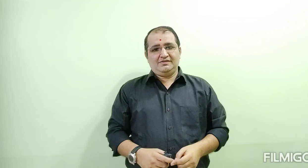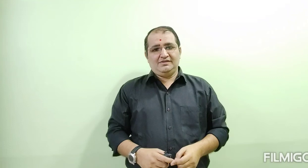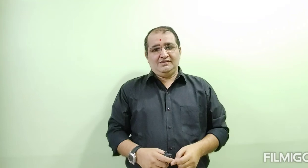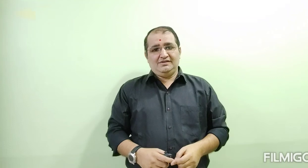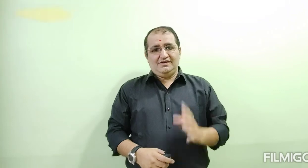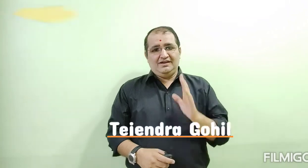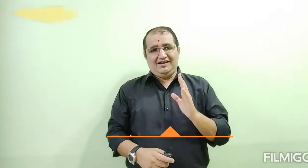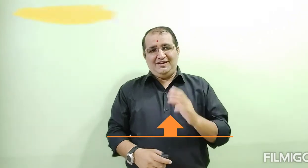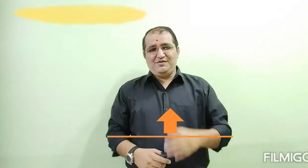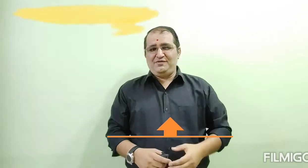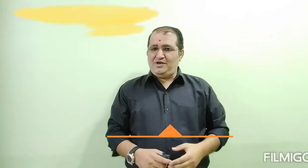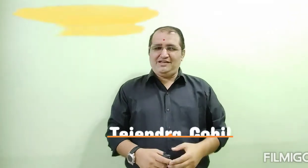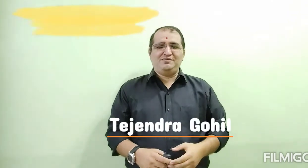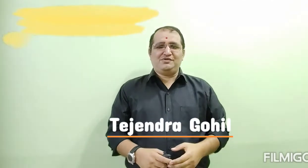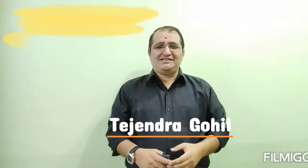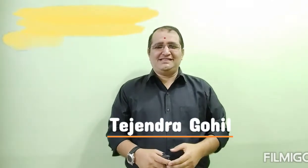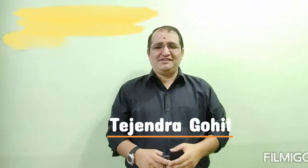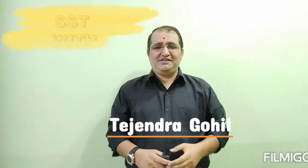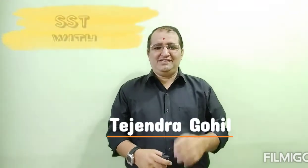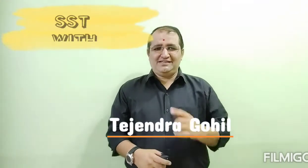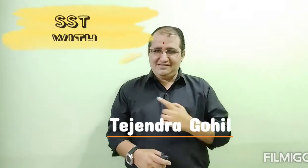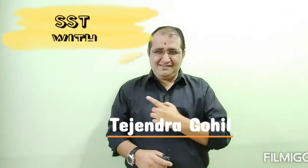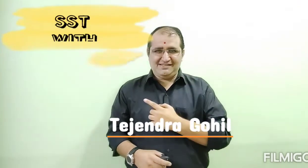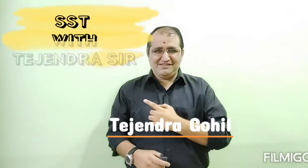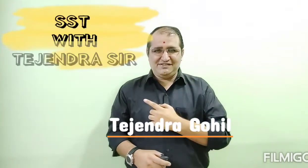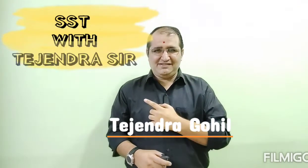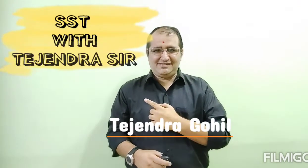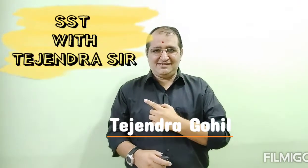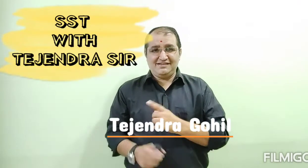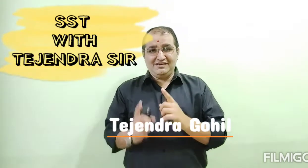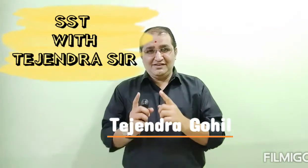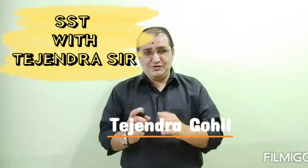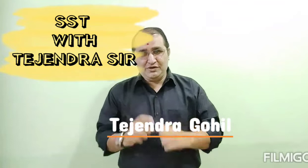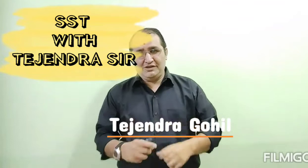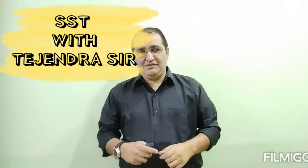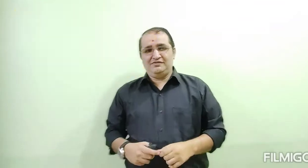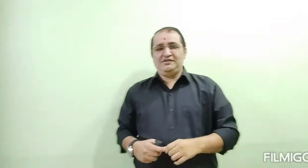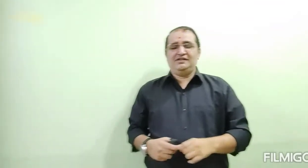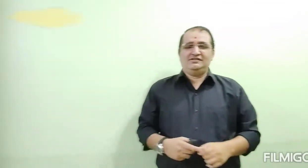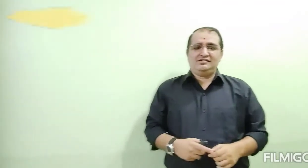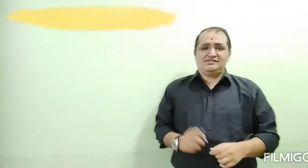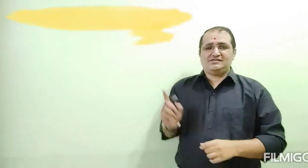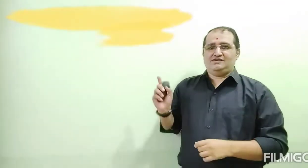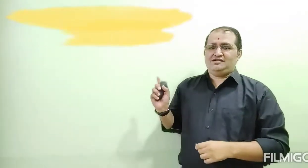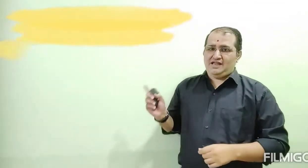Hello and welcome to SST with Dejjindrasan. Today we will learn standard 9,